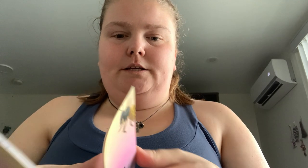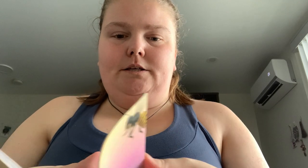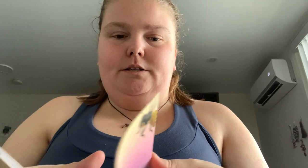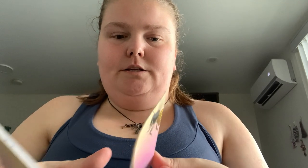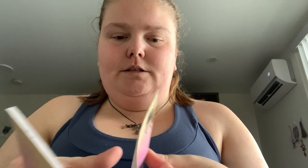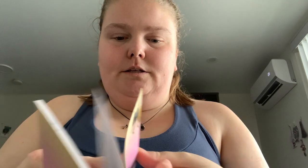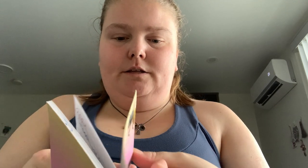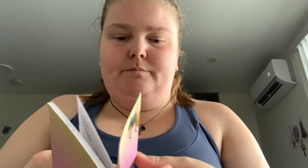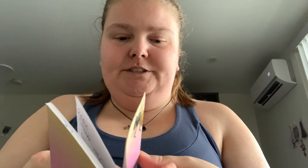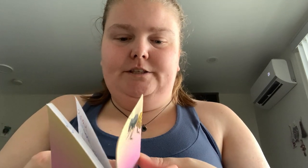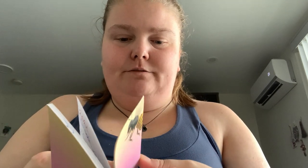get myself.